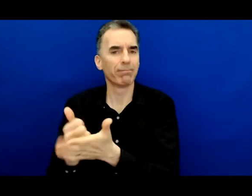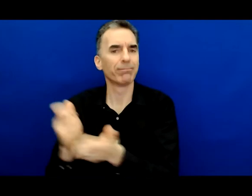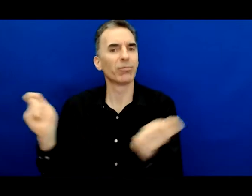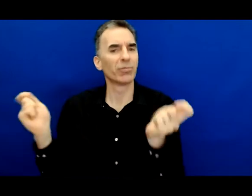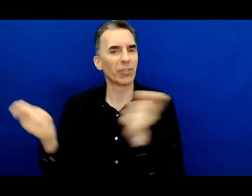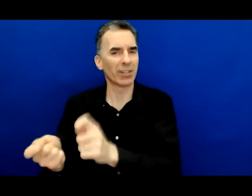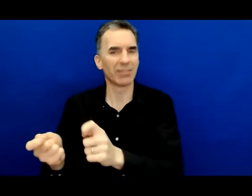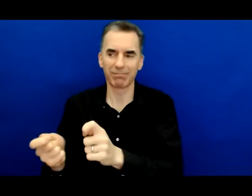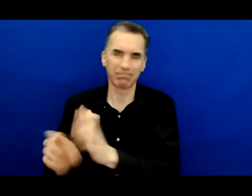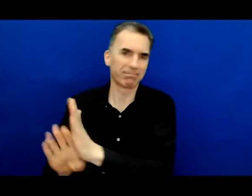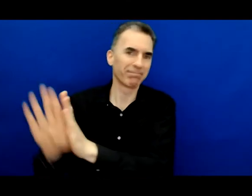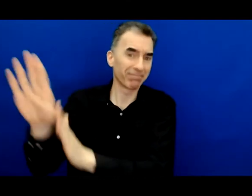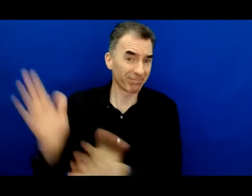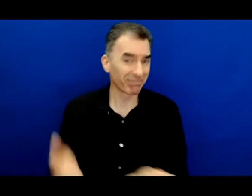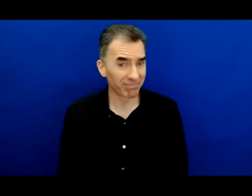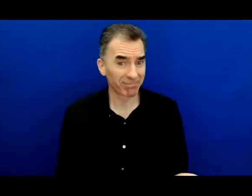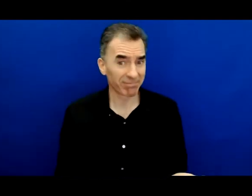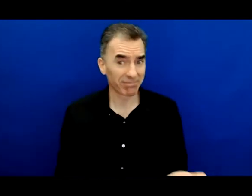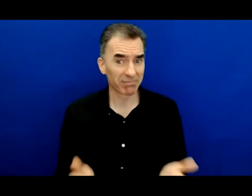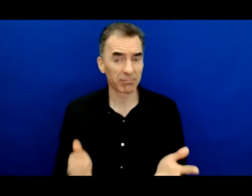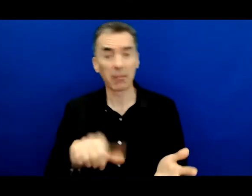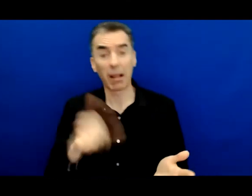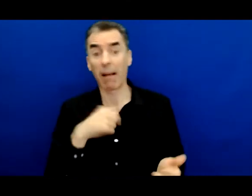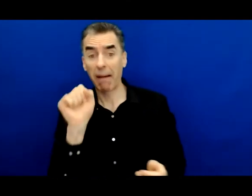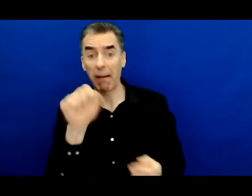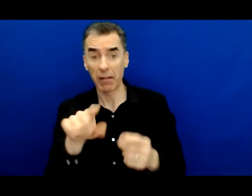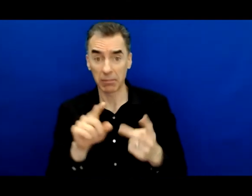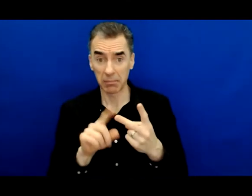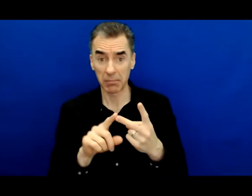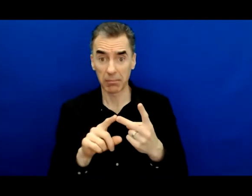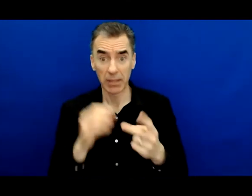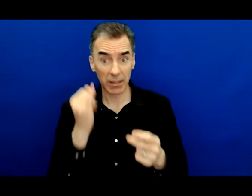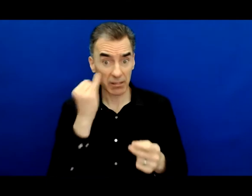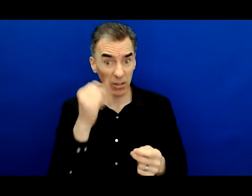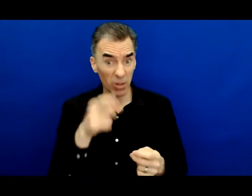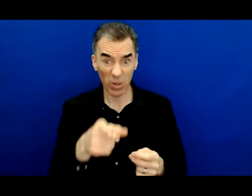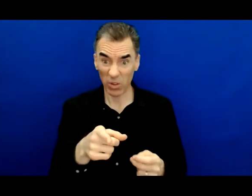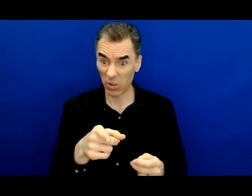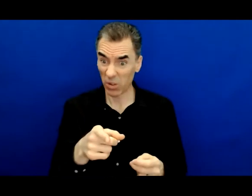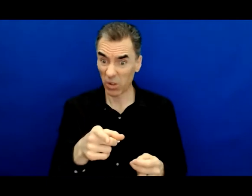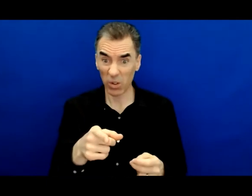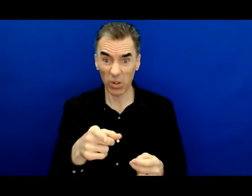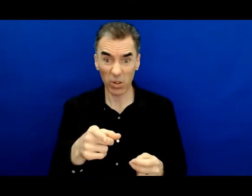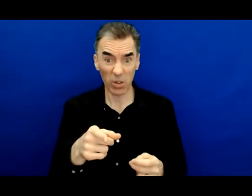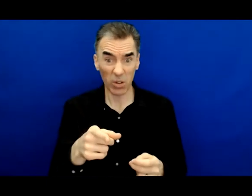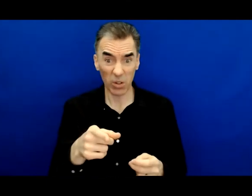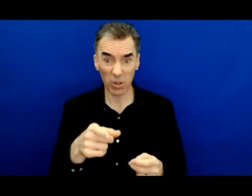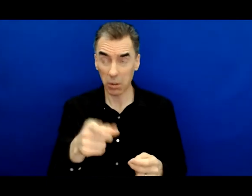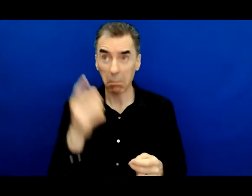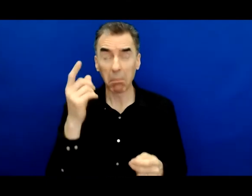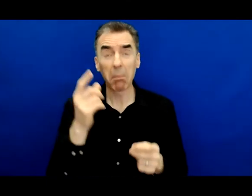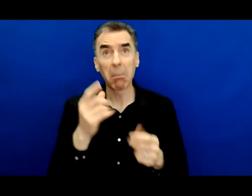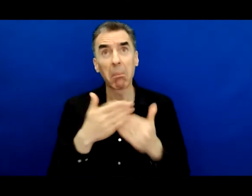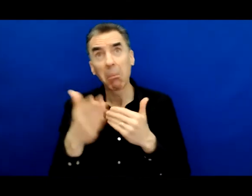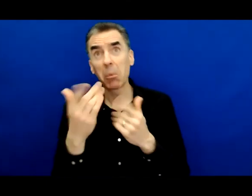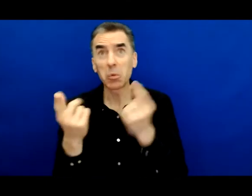And my other ask is, if you don't want to, or if you don't feel like you can have an action plan, then